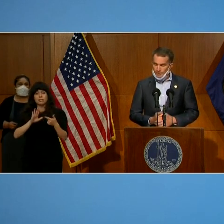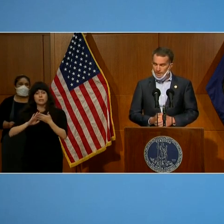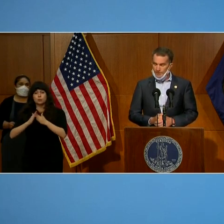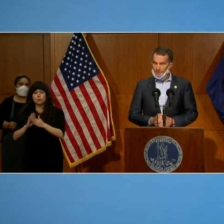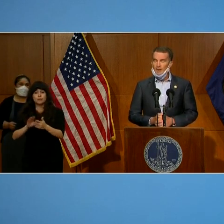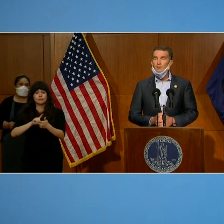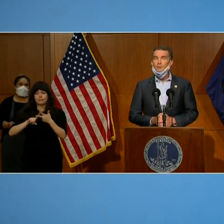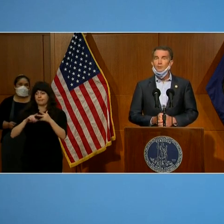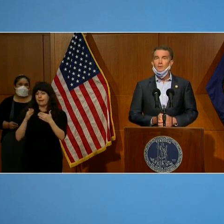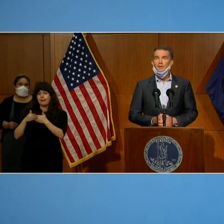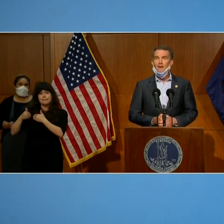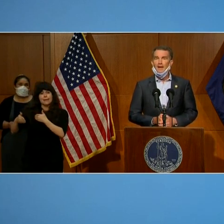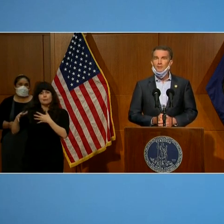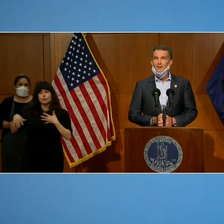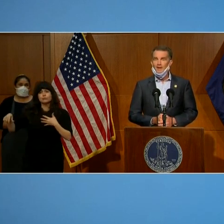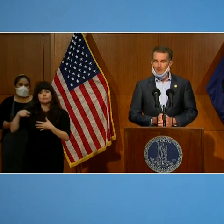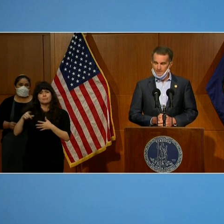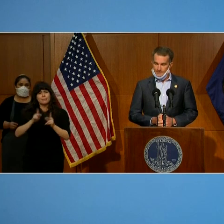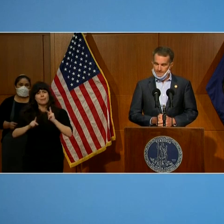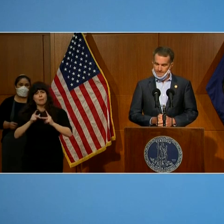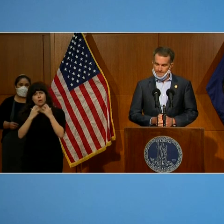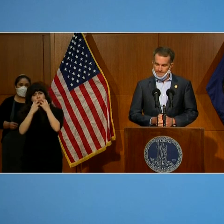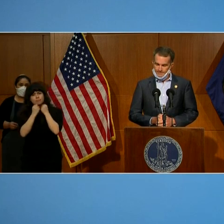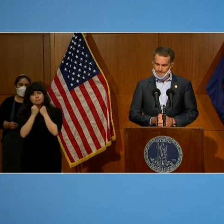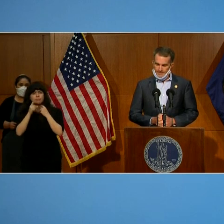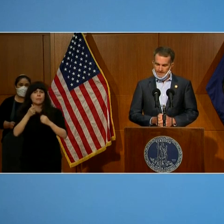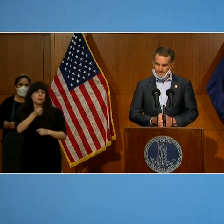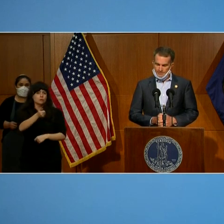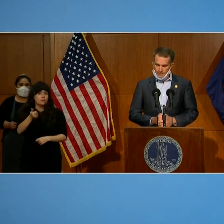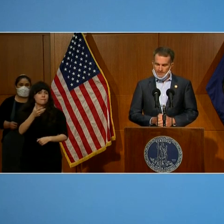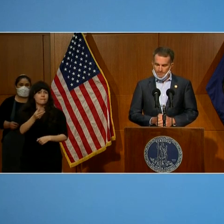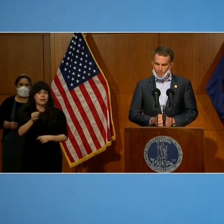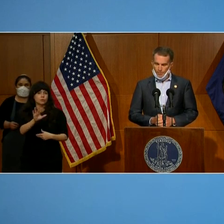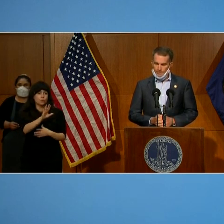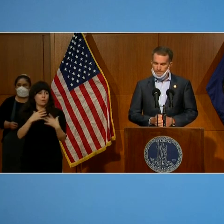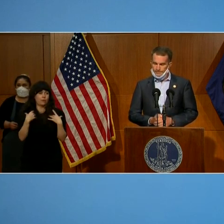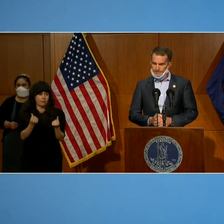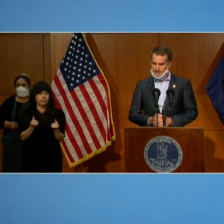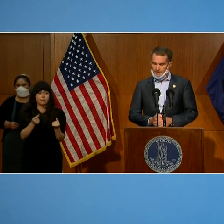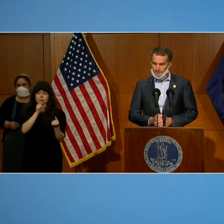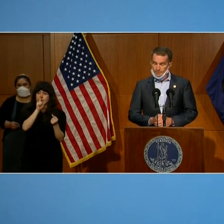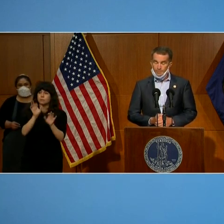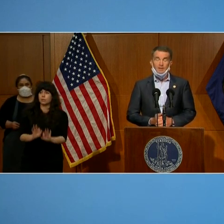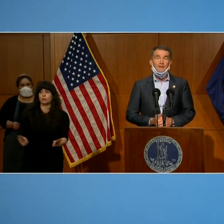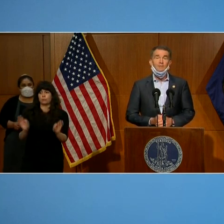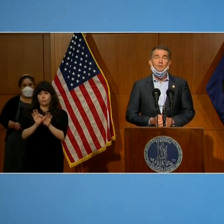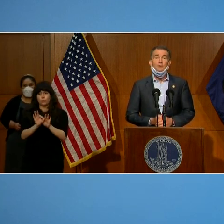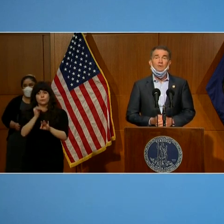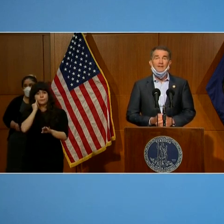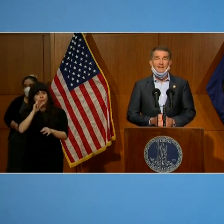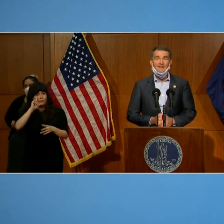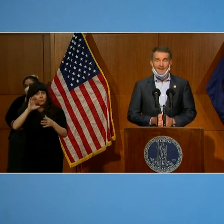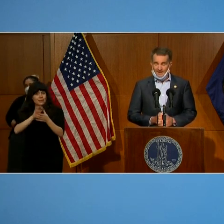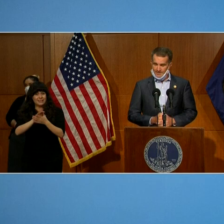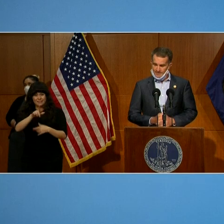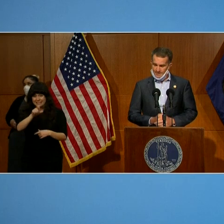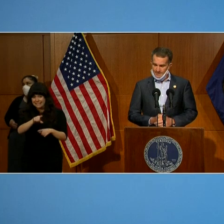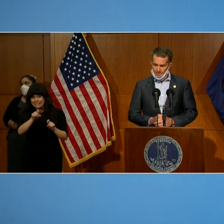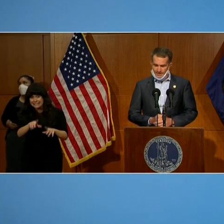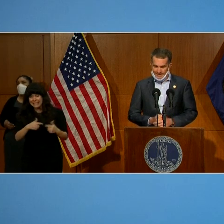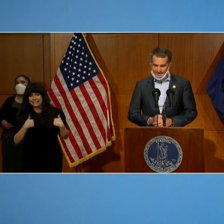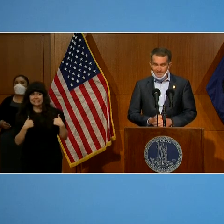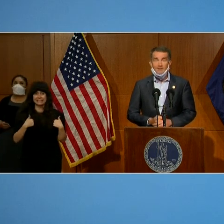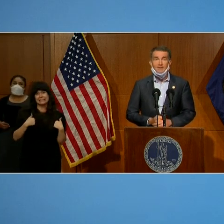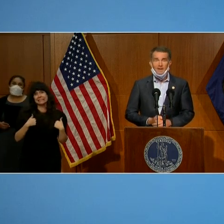People who care about you and your health. It's really important. If you believe you need a test,